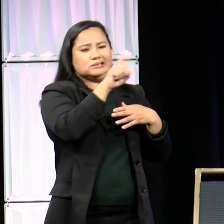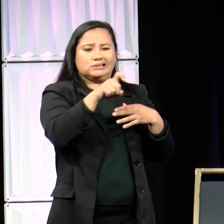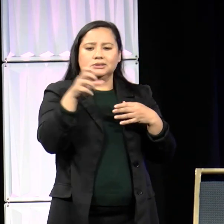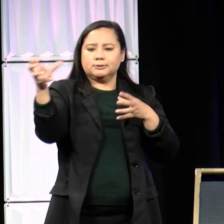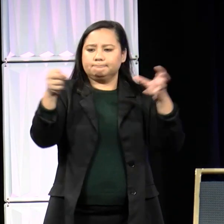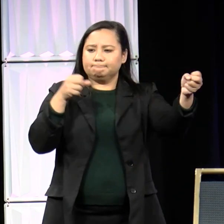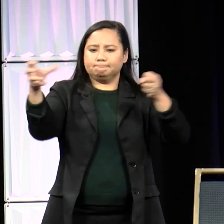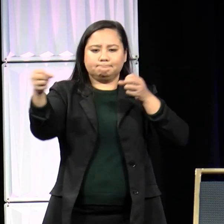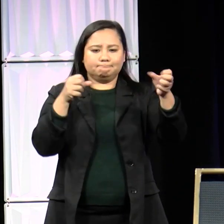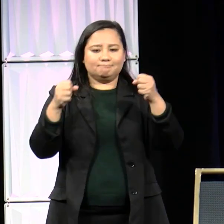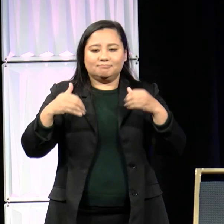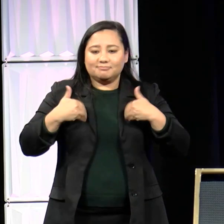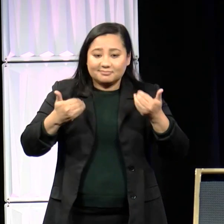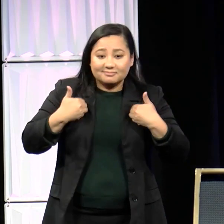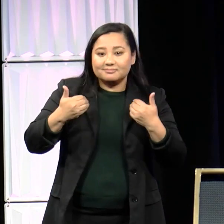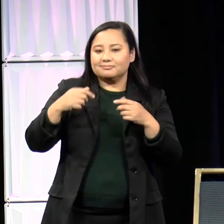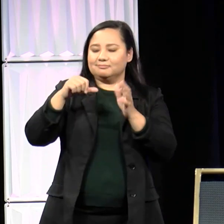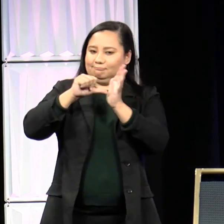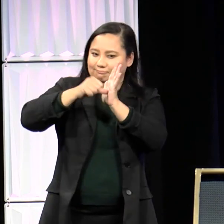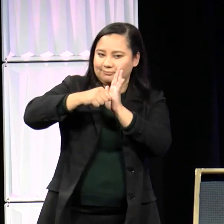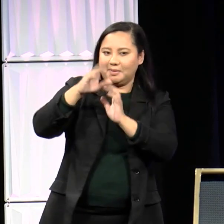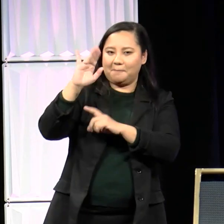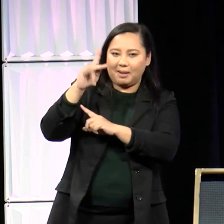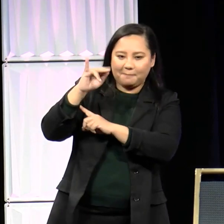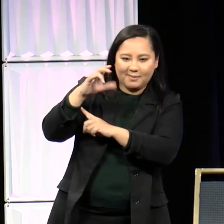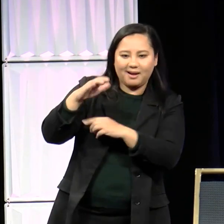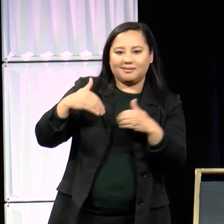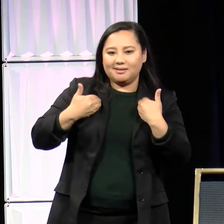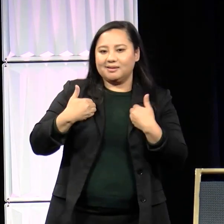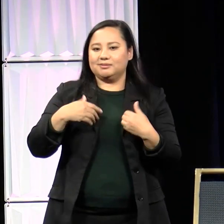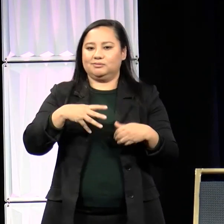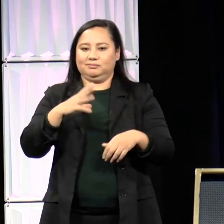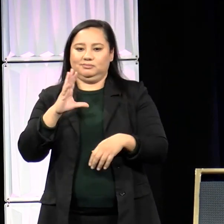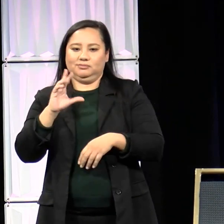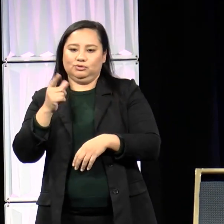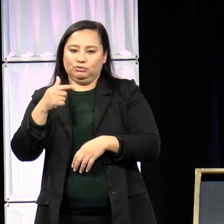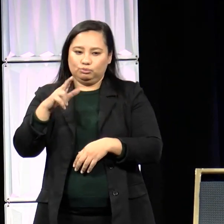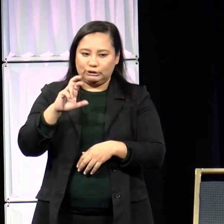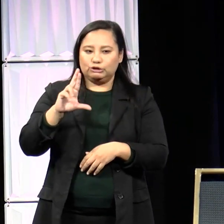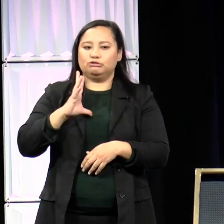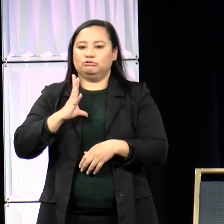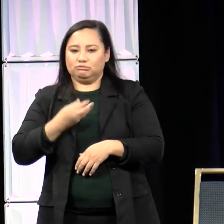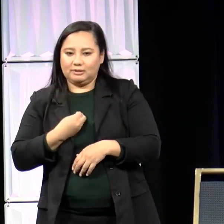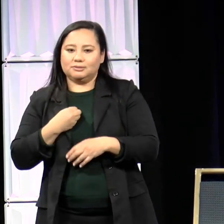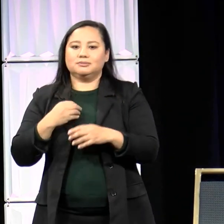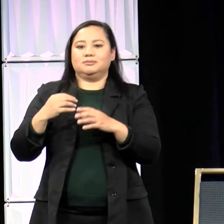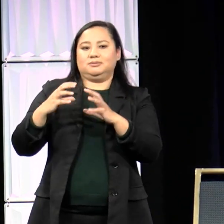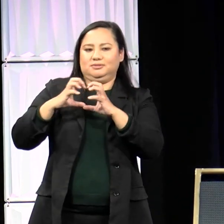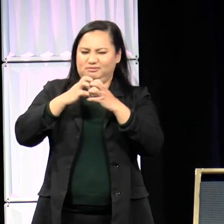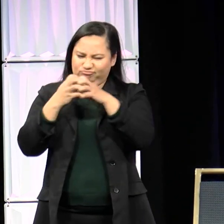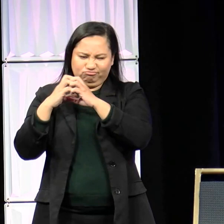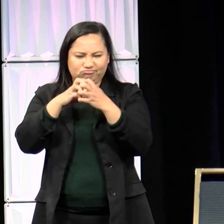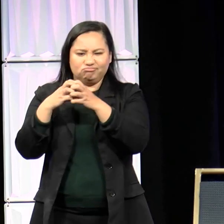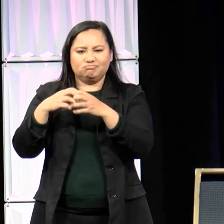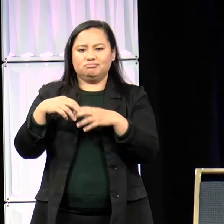especially queer and trans youth, and extra especially that intersection. Queer and trans BIPOC youth,